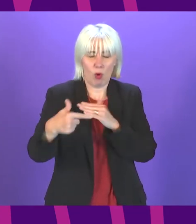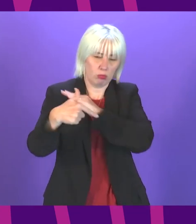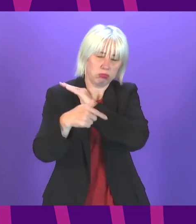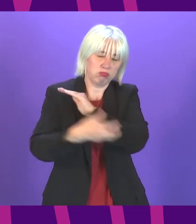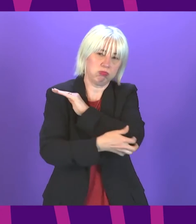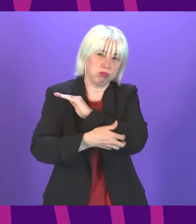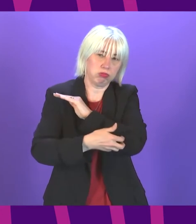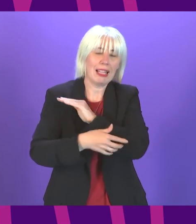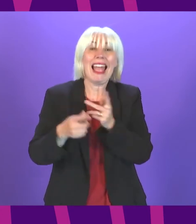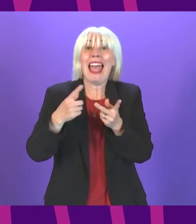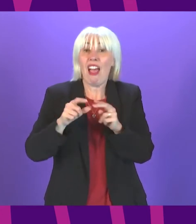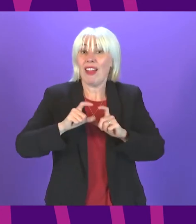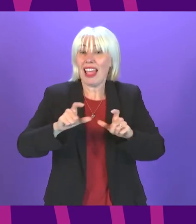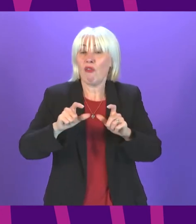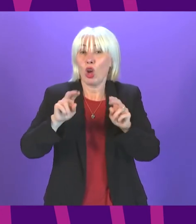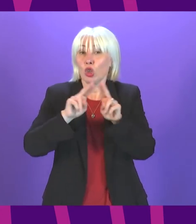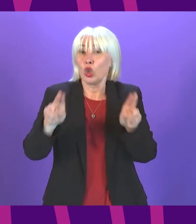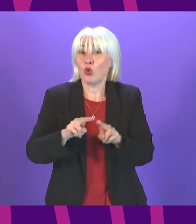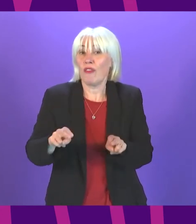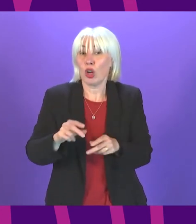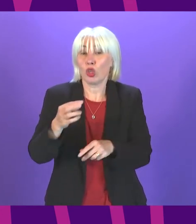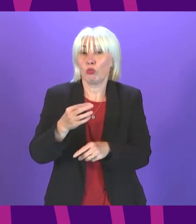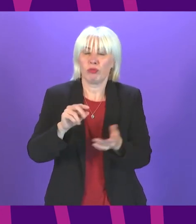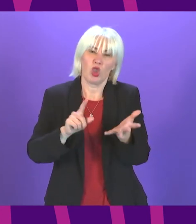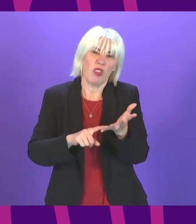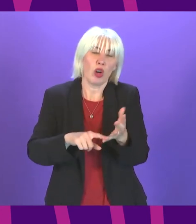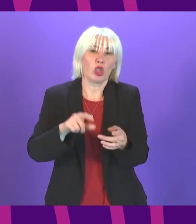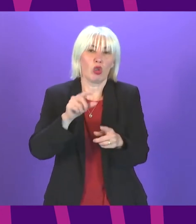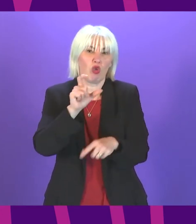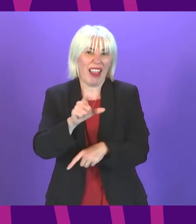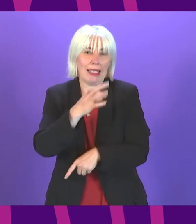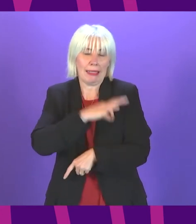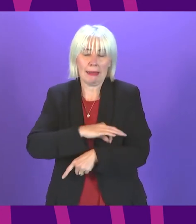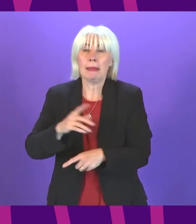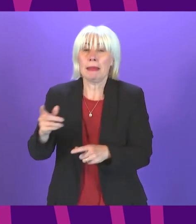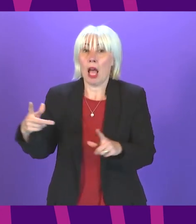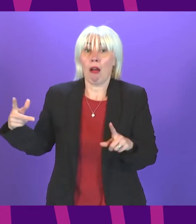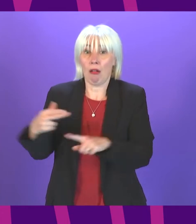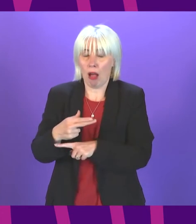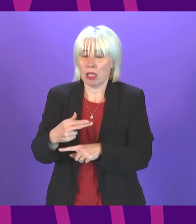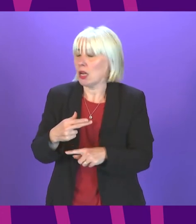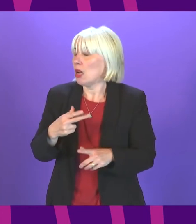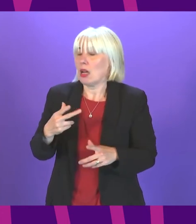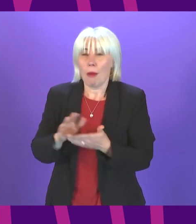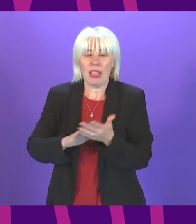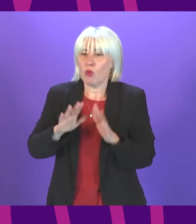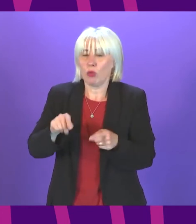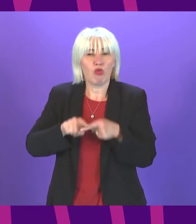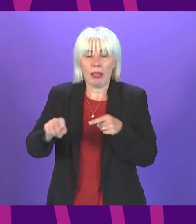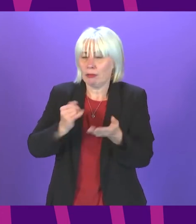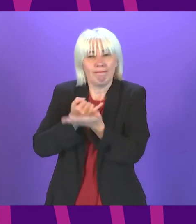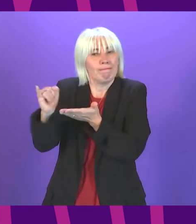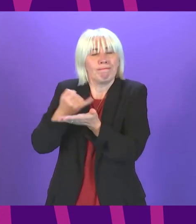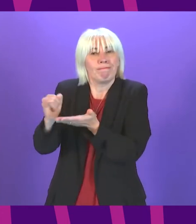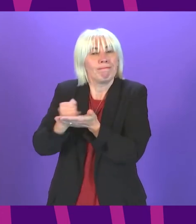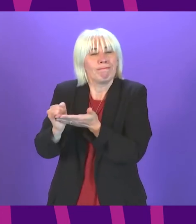cut to universal credit goes ahead and our colleagues at Westminster and on these benches and others here will do all we can to oppose that some